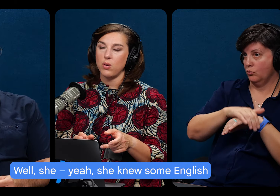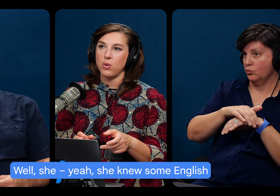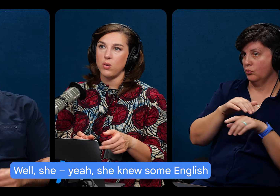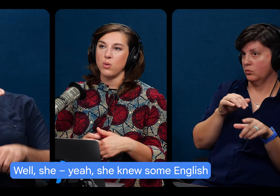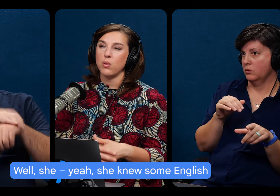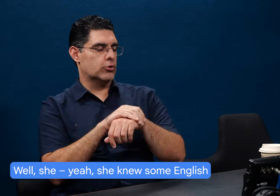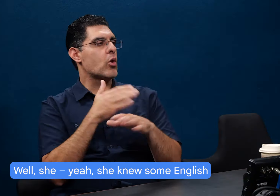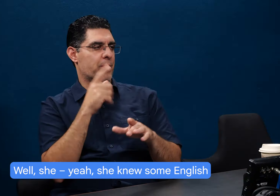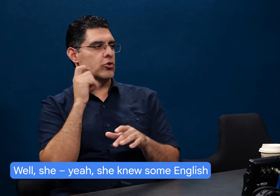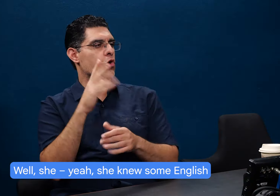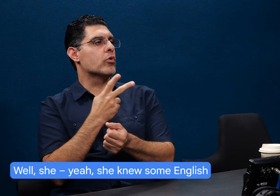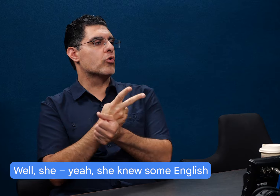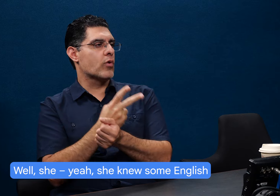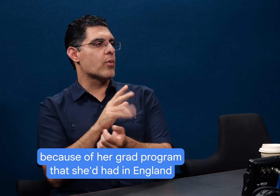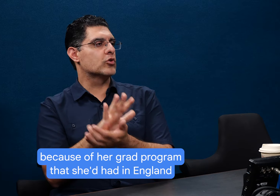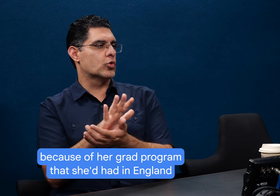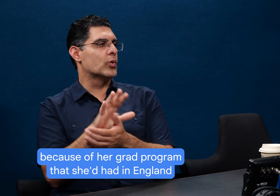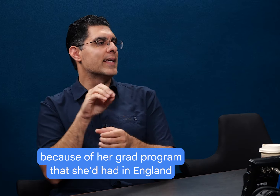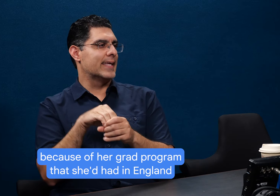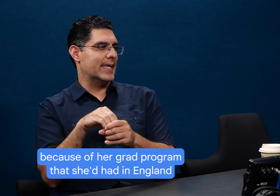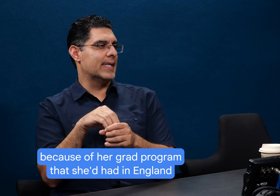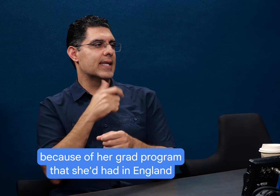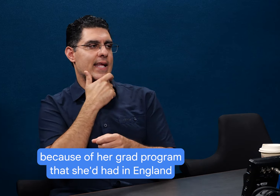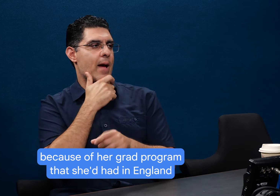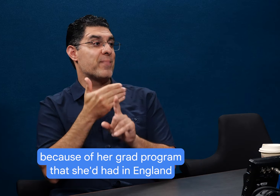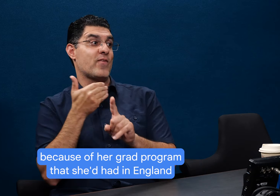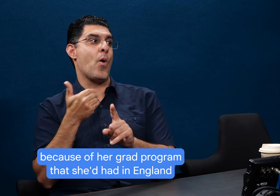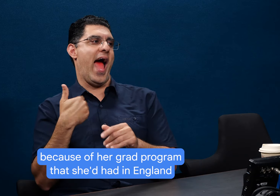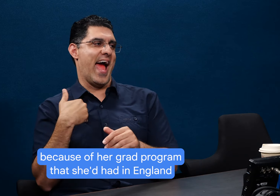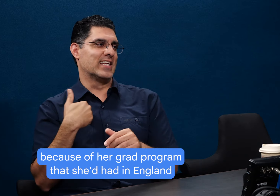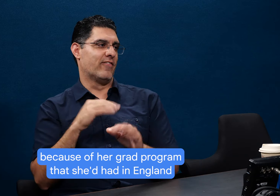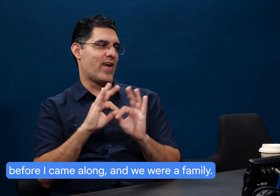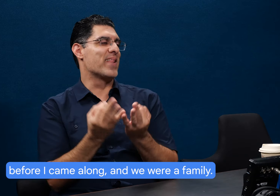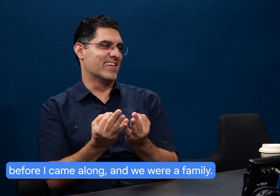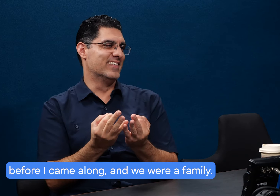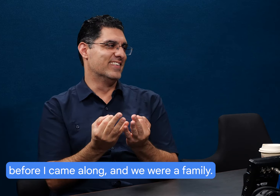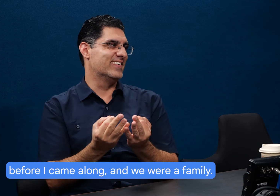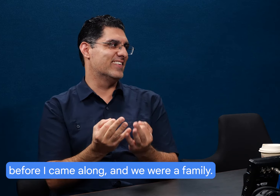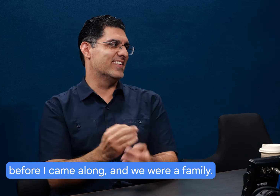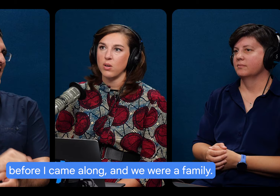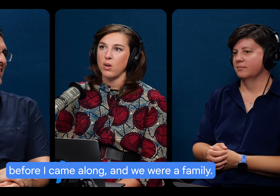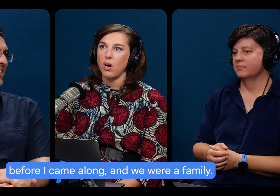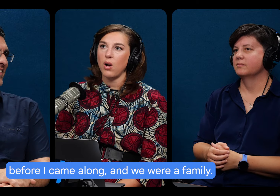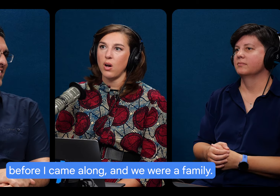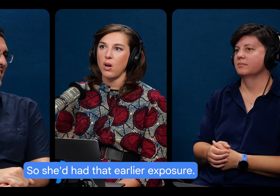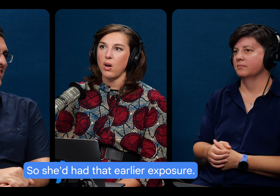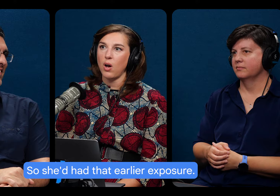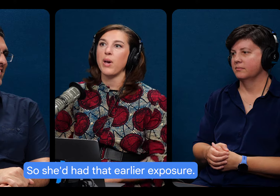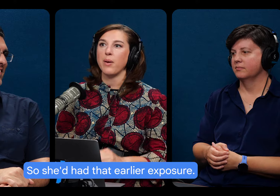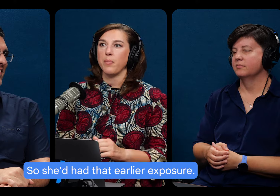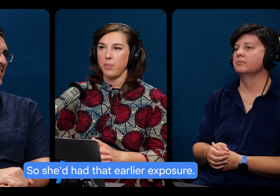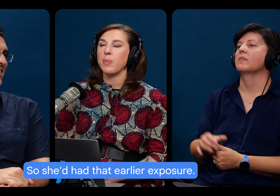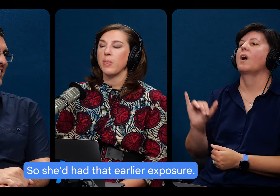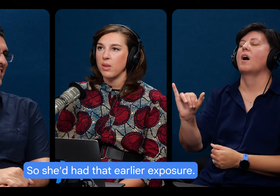Well, she knew some English because of her grad program that she'd had in England before I came along and we were a family.